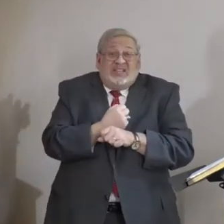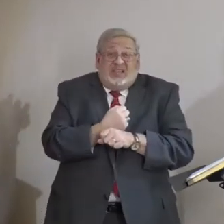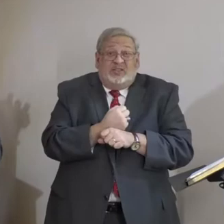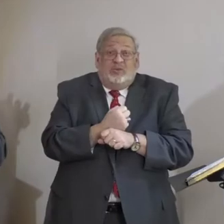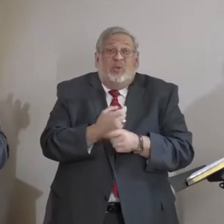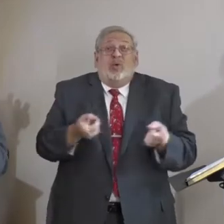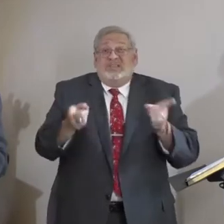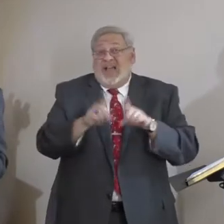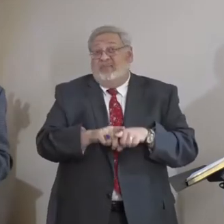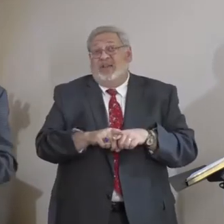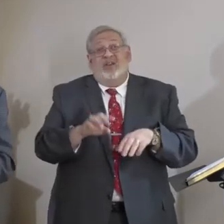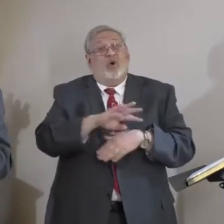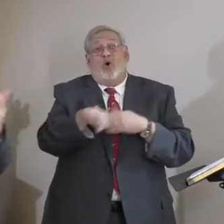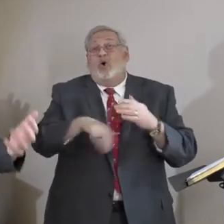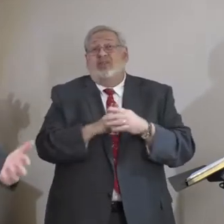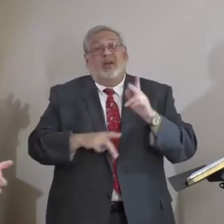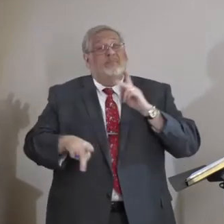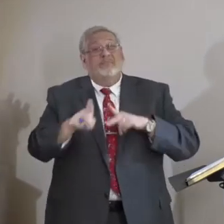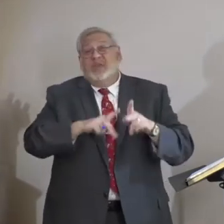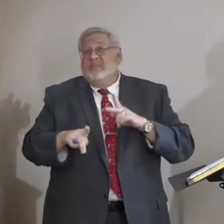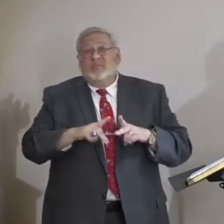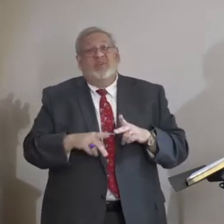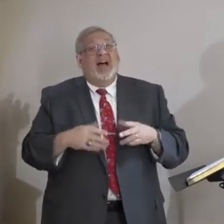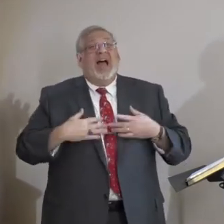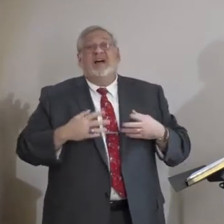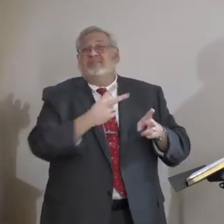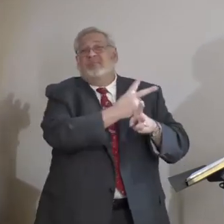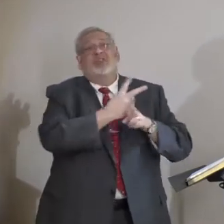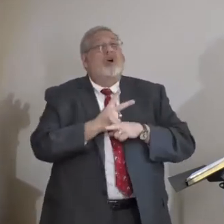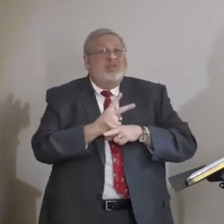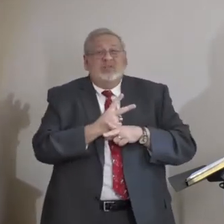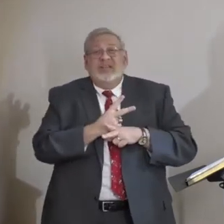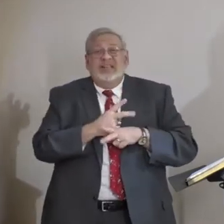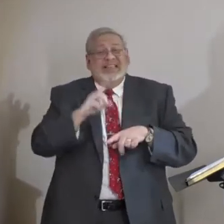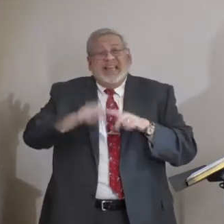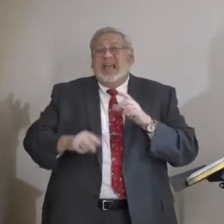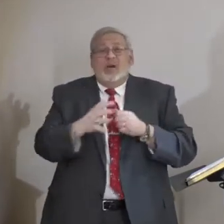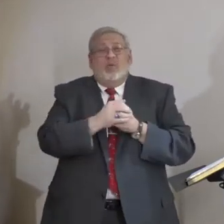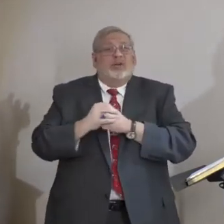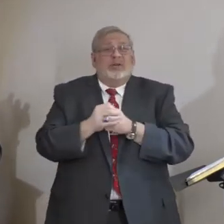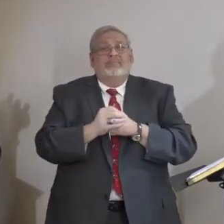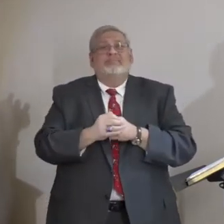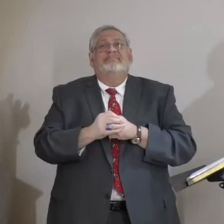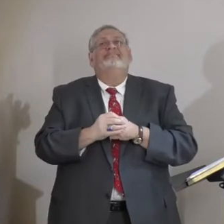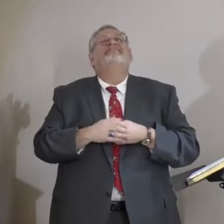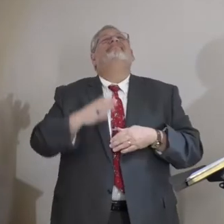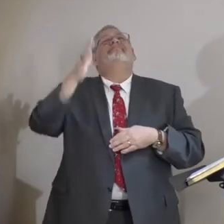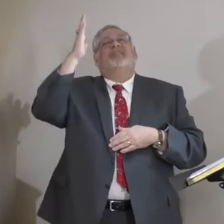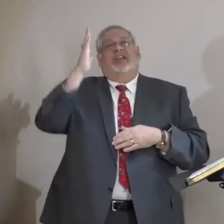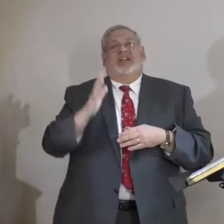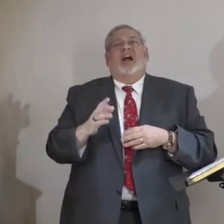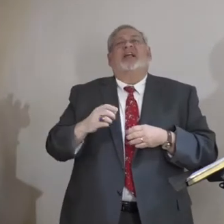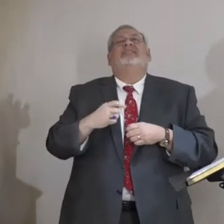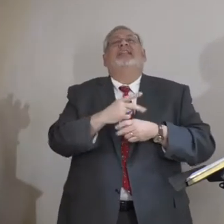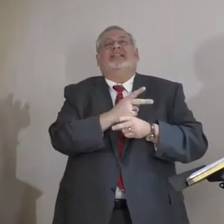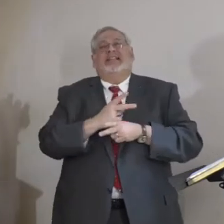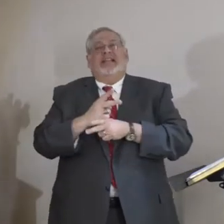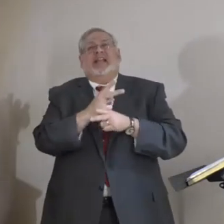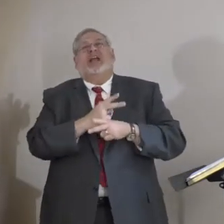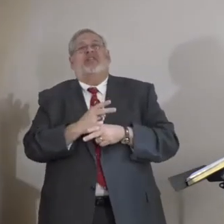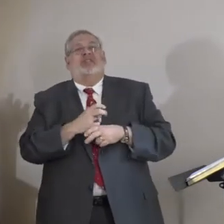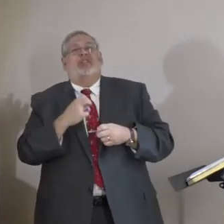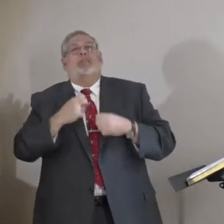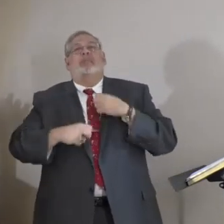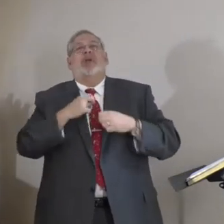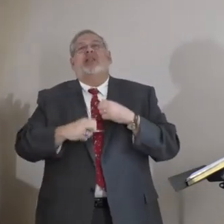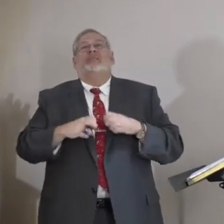was happening. If all these people are mortgaged to their neighbors, they couldn't worship. Nehemiah had to take care of the problem of selfishness first within the